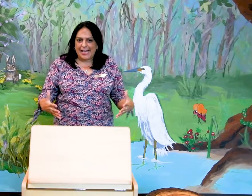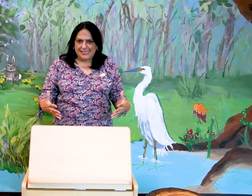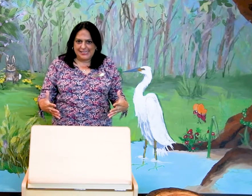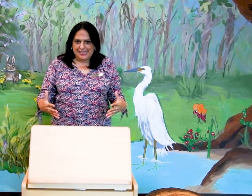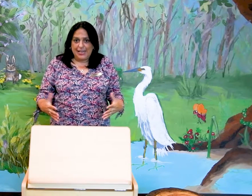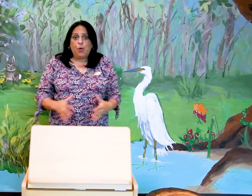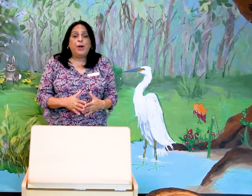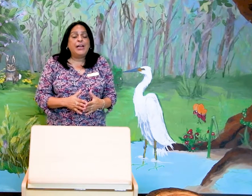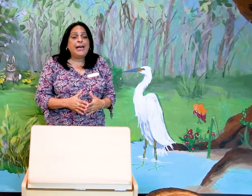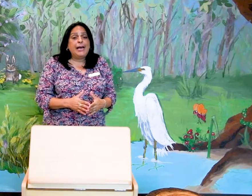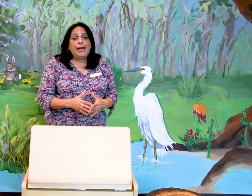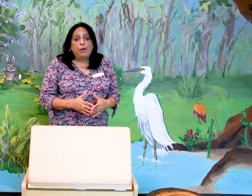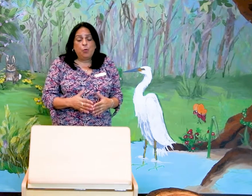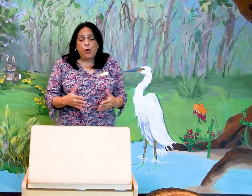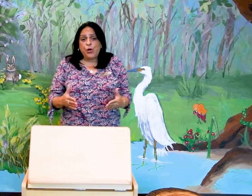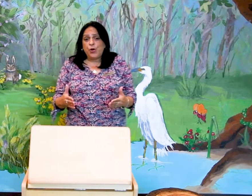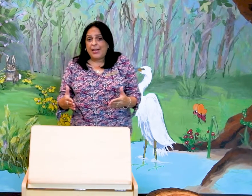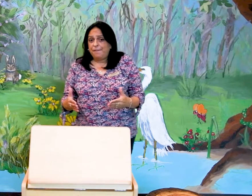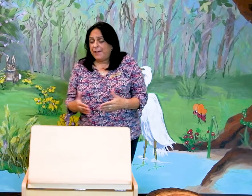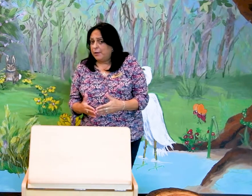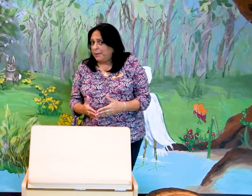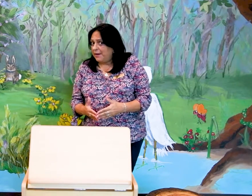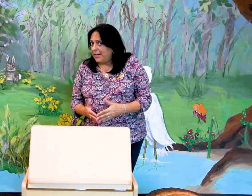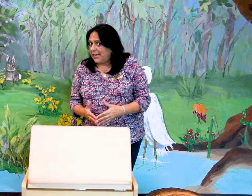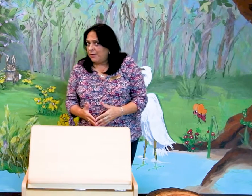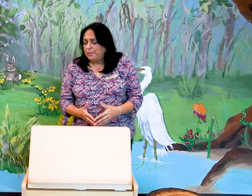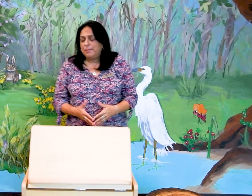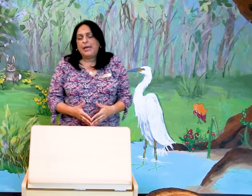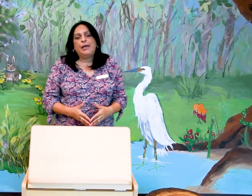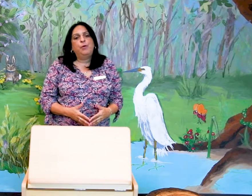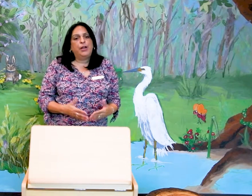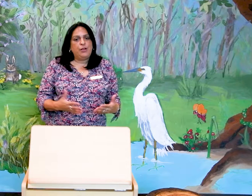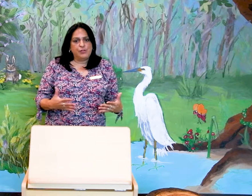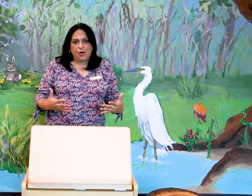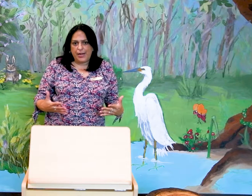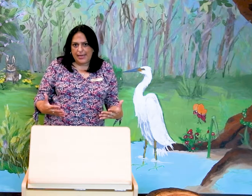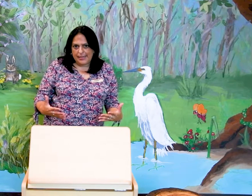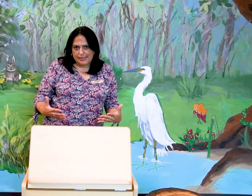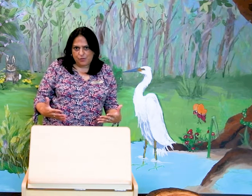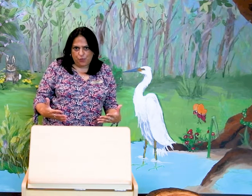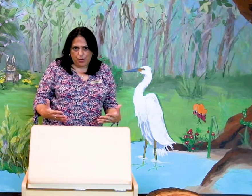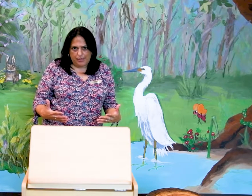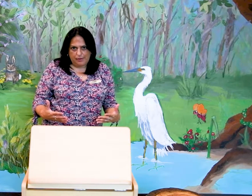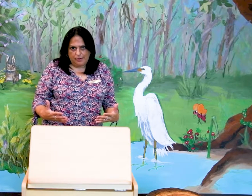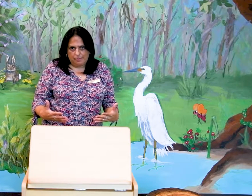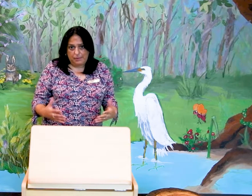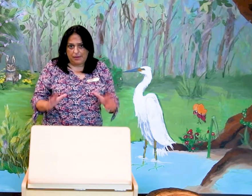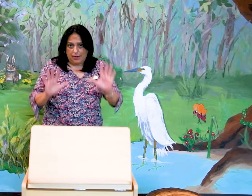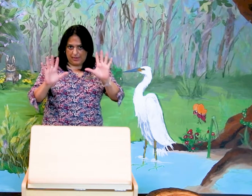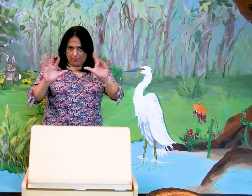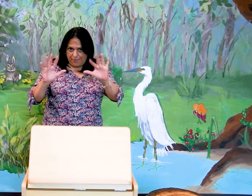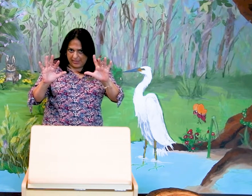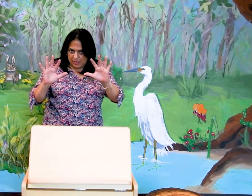guys. We're gonna work on a finger plate right now, and we're gonna use our hands for it. And our fingers.